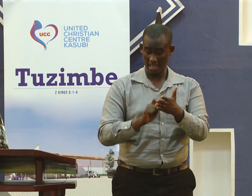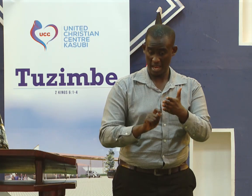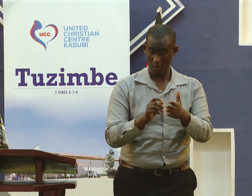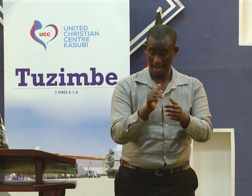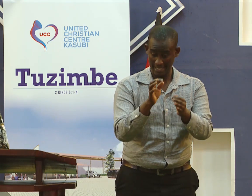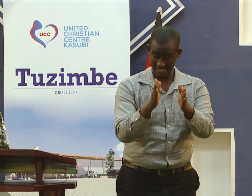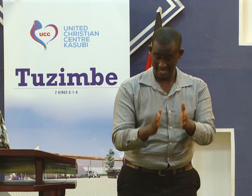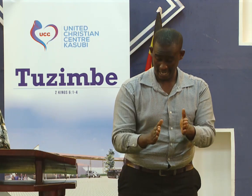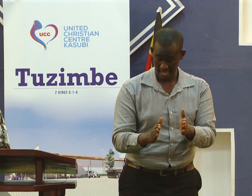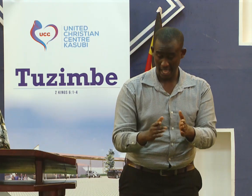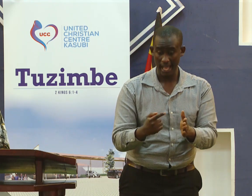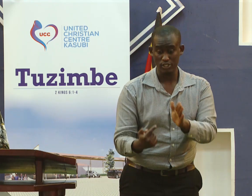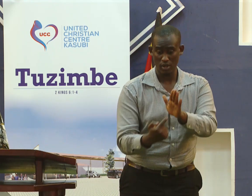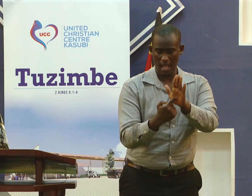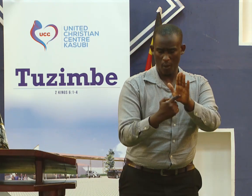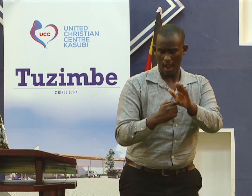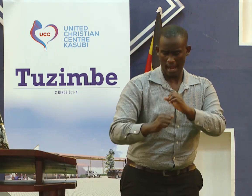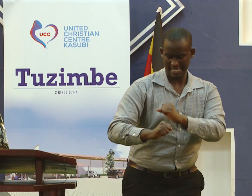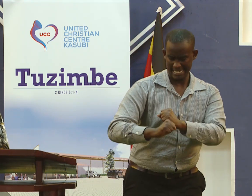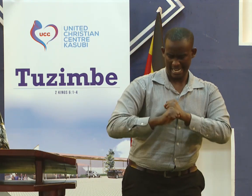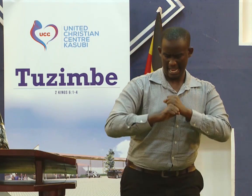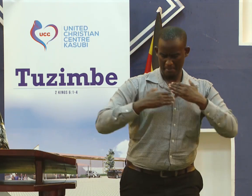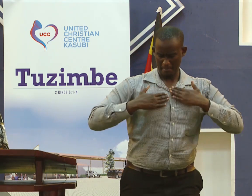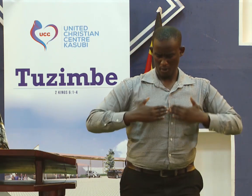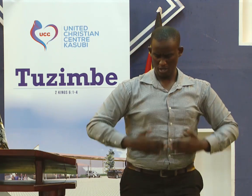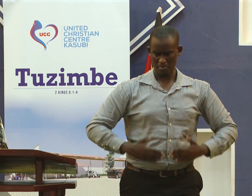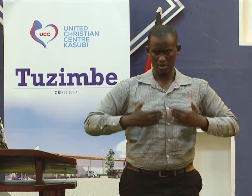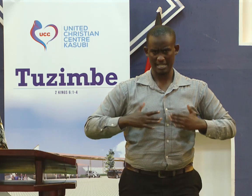I want you to consider the way he would guard his body.